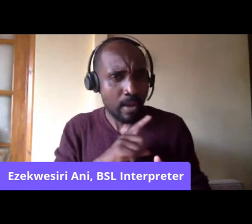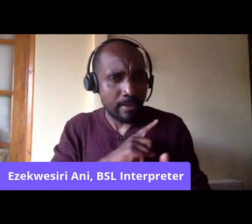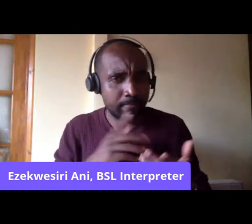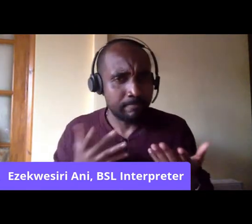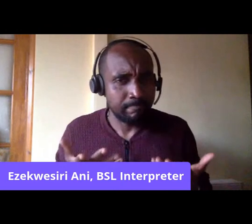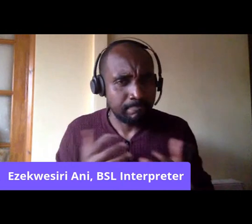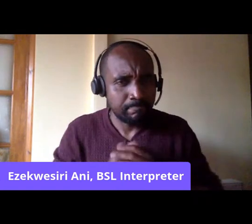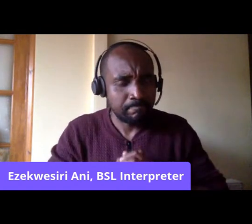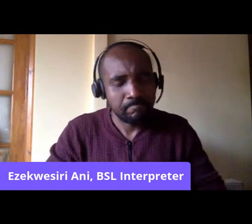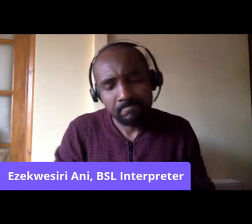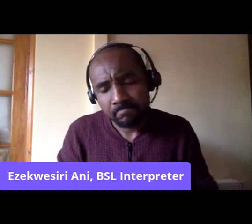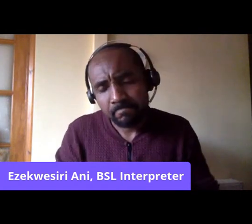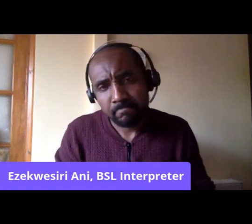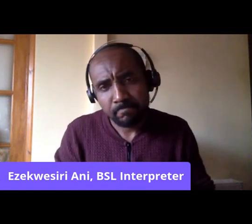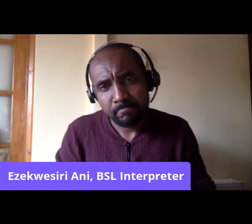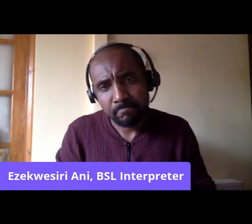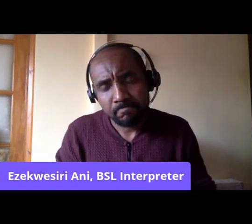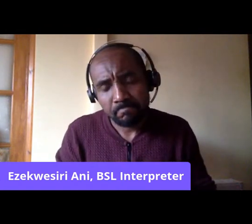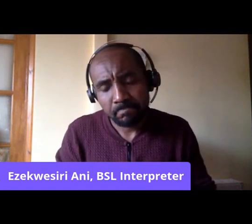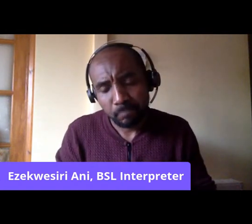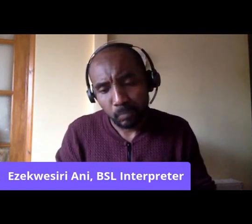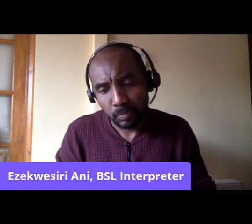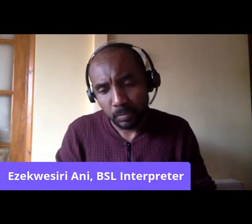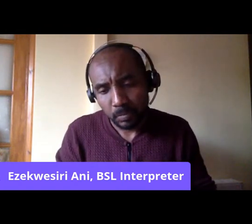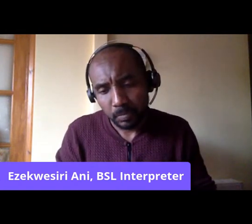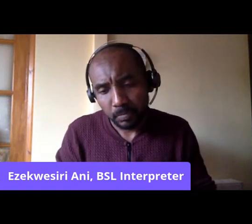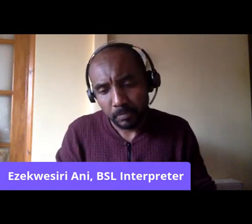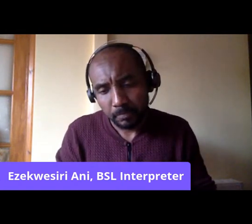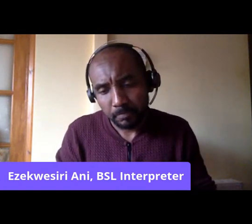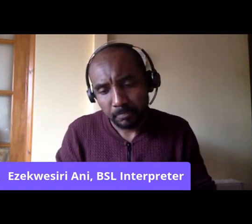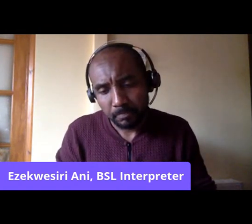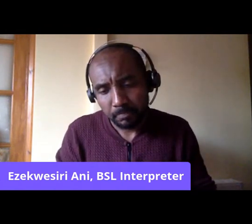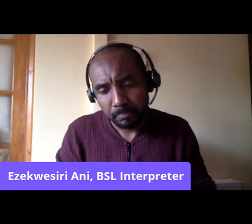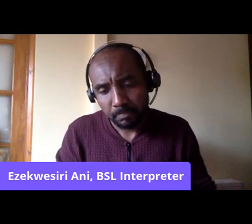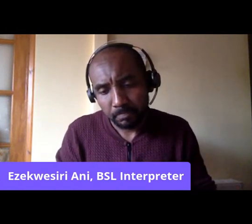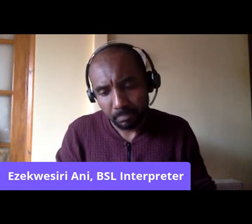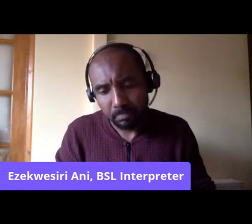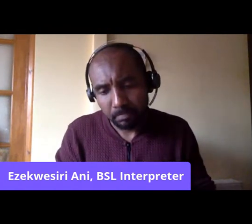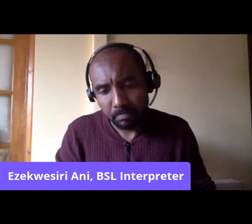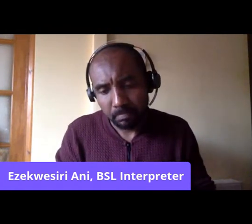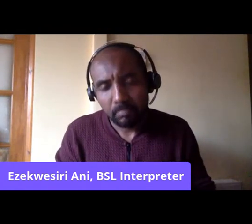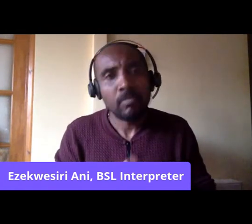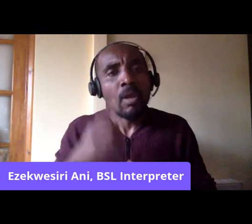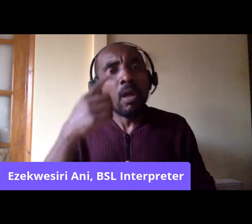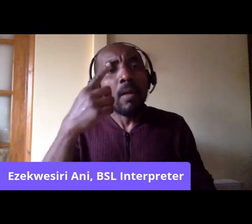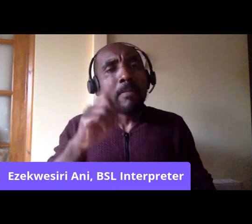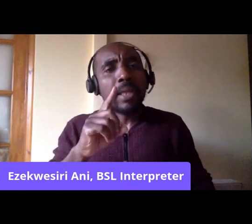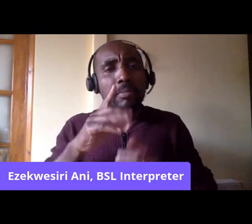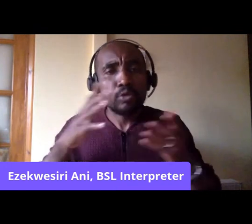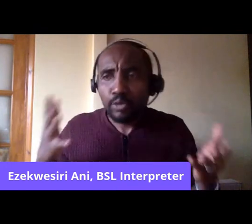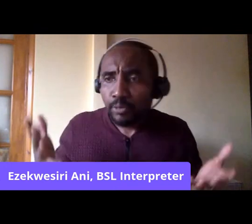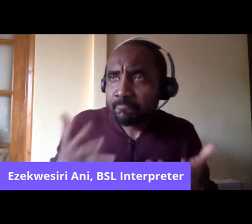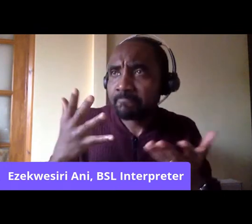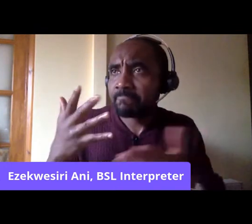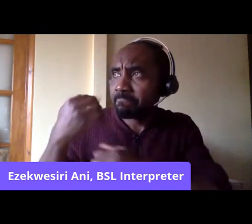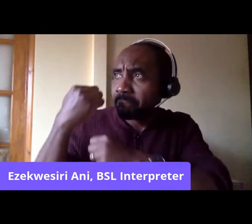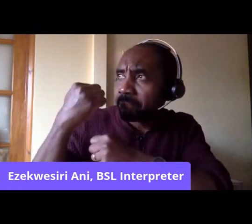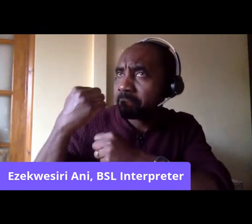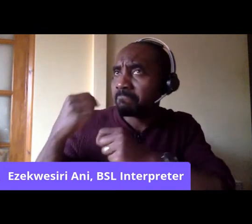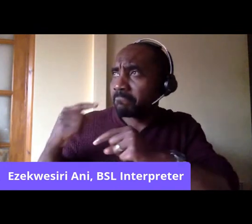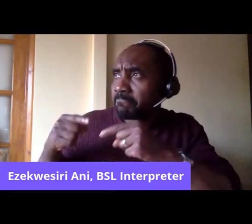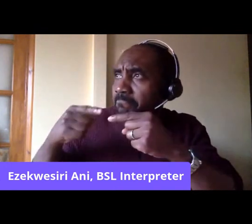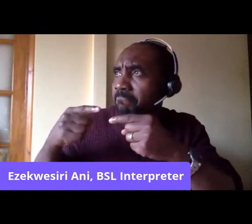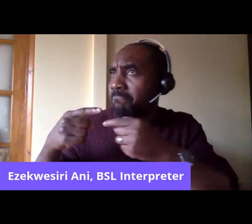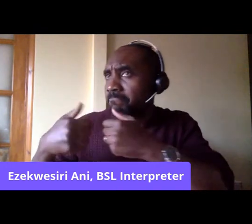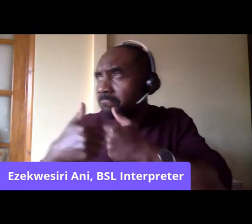think that the problem that we have in mobilizing people is that a lot of people, be